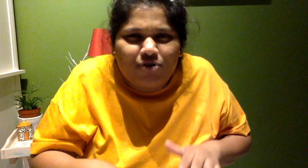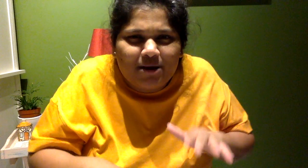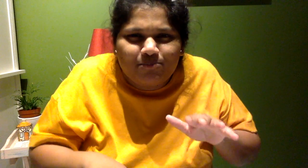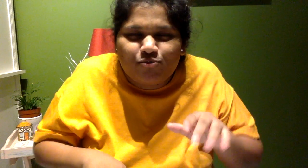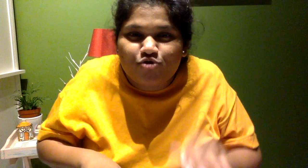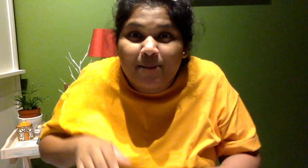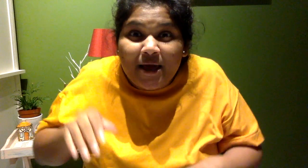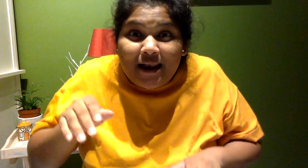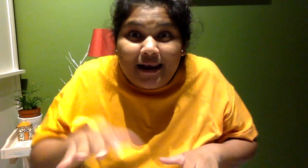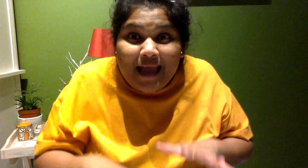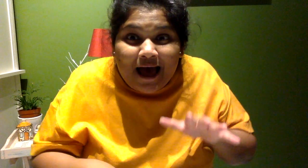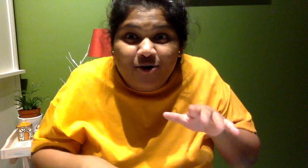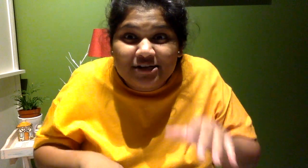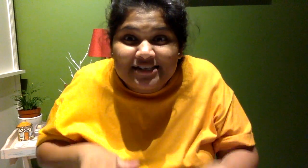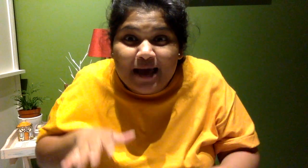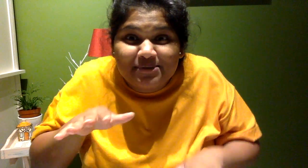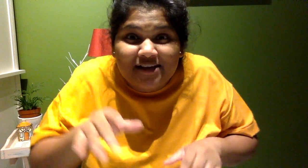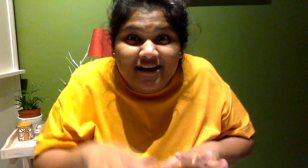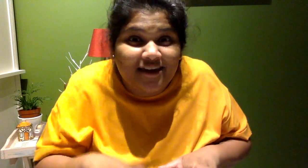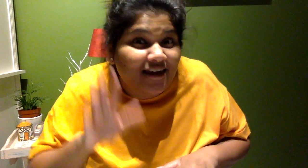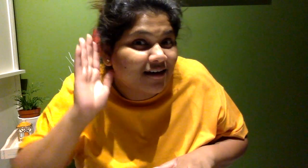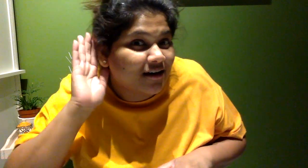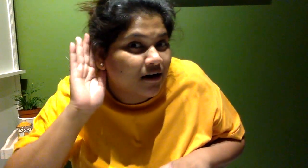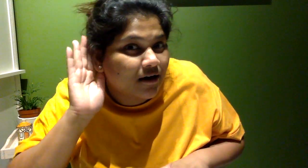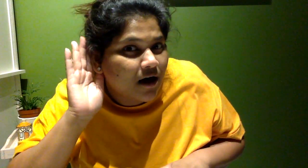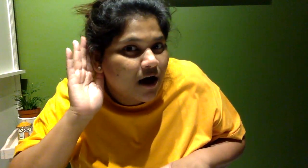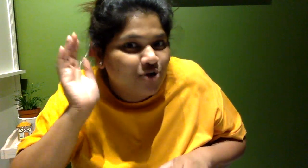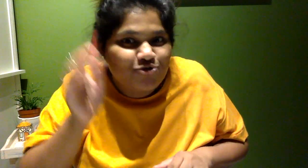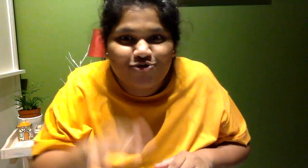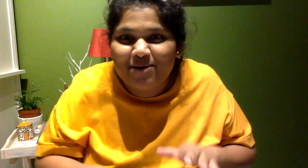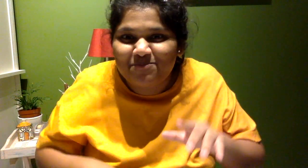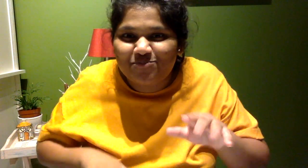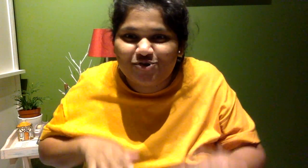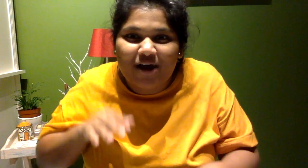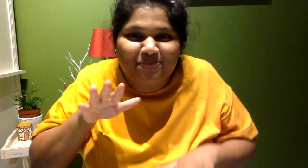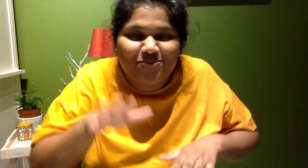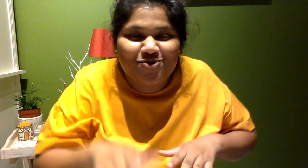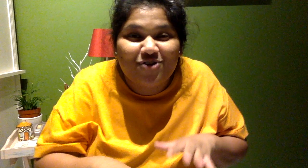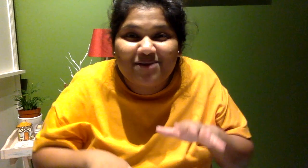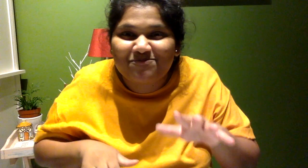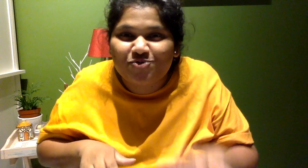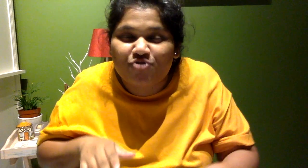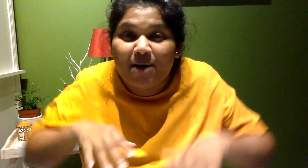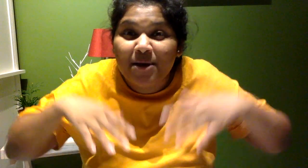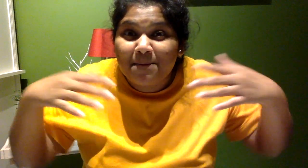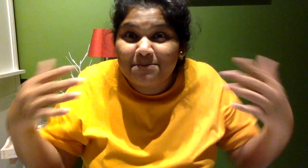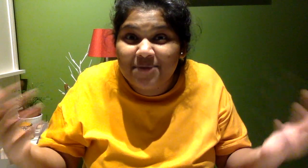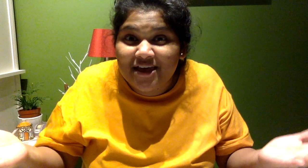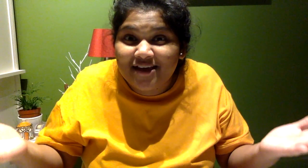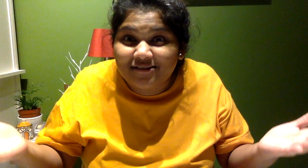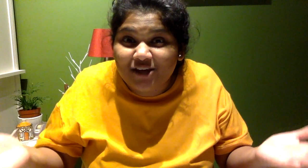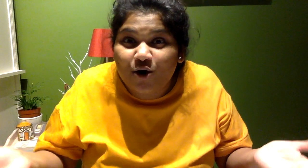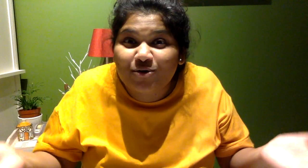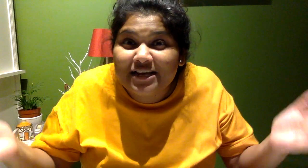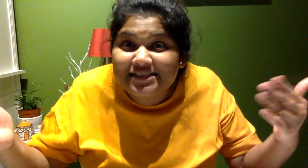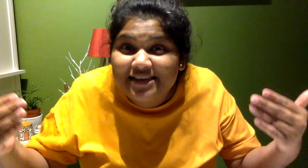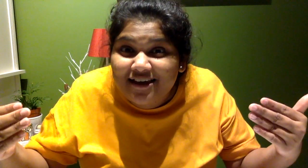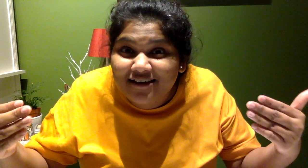trip, trap, louder taps I hear. Trip, trap, trip, trap, middle goat is near.